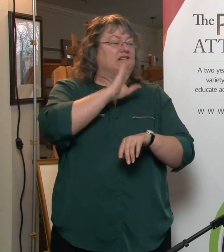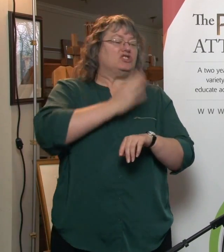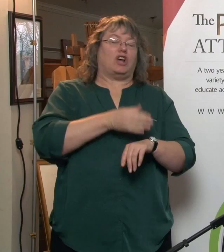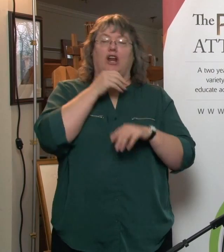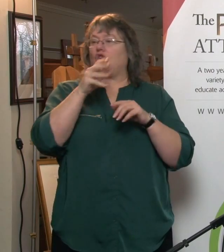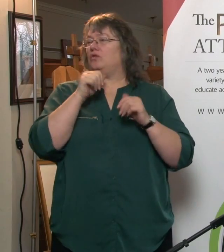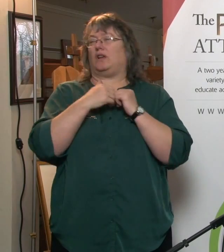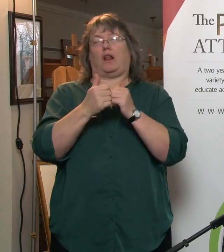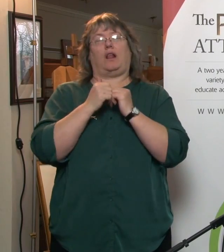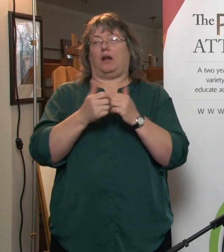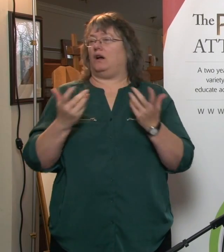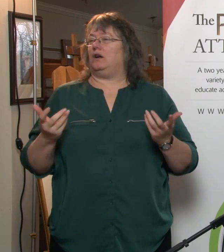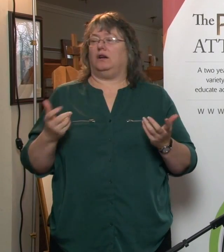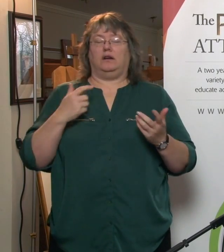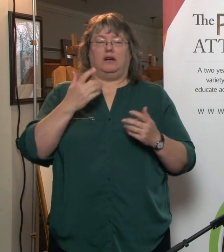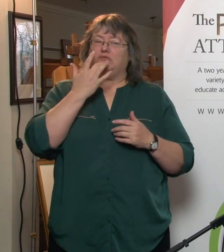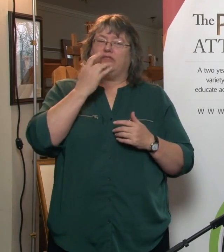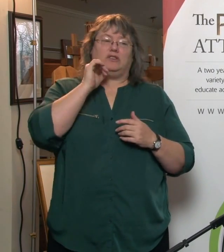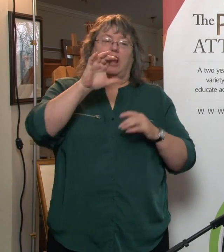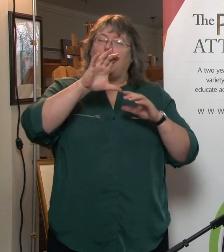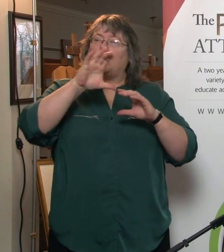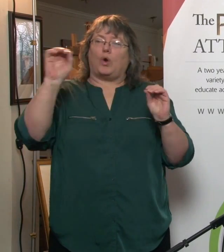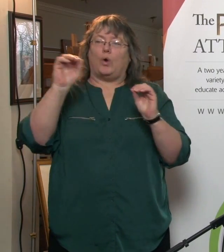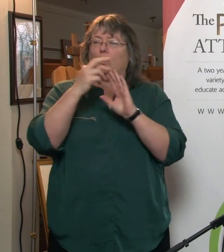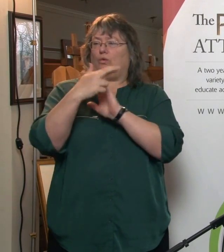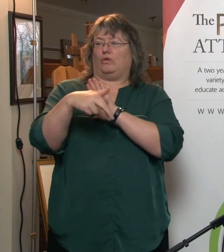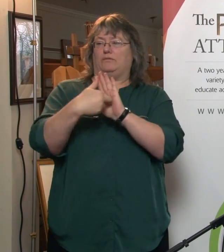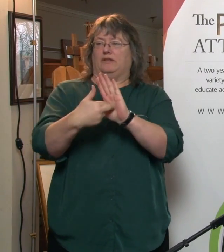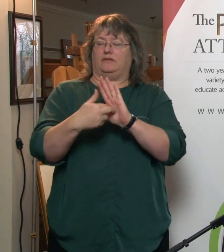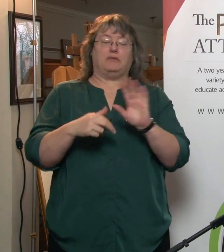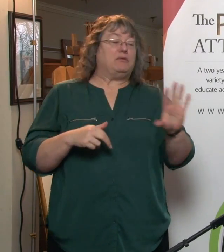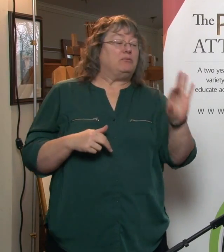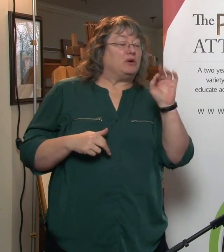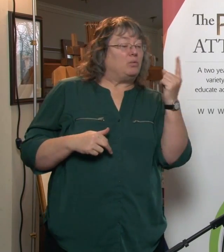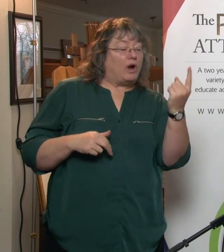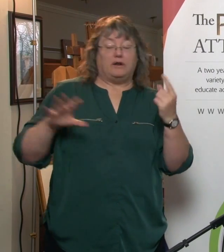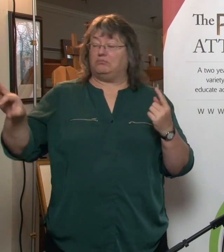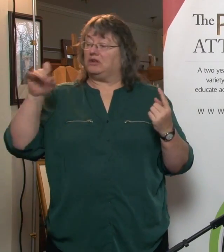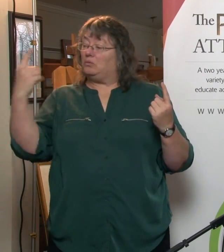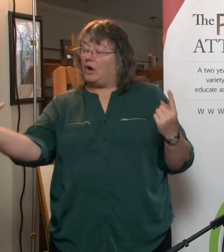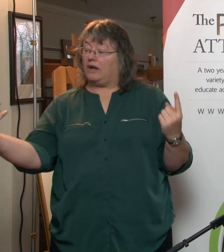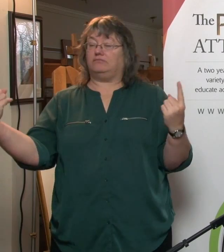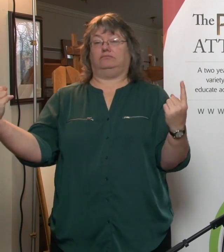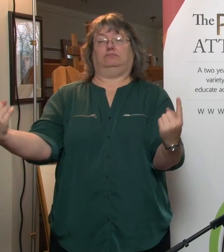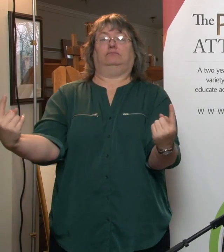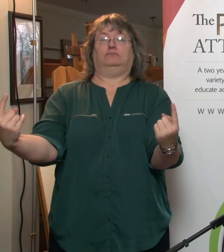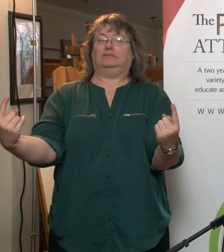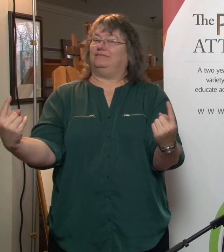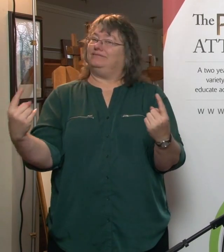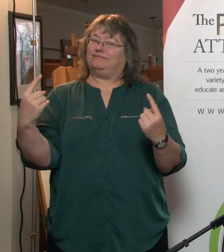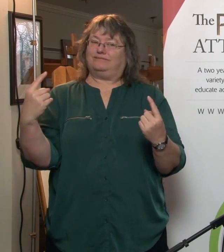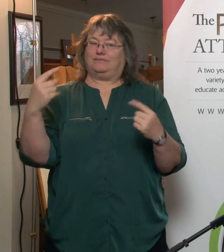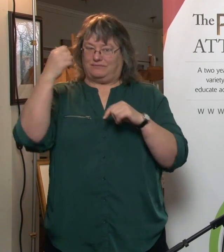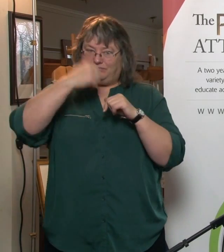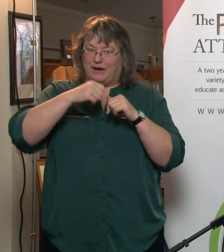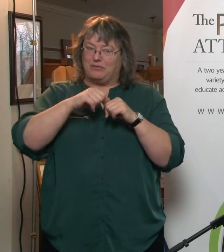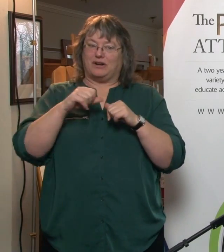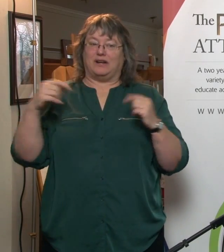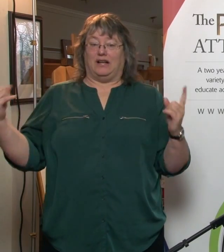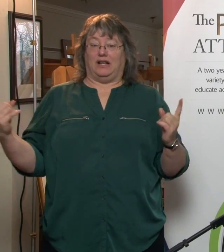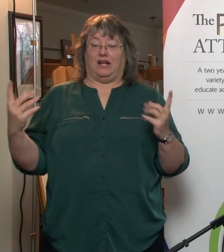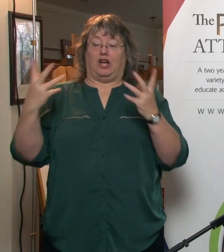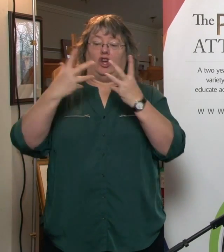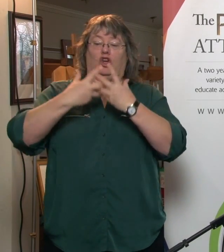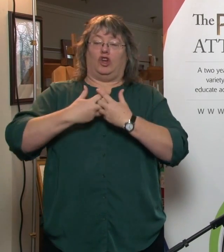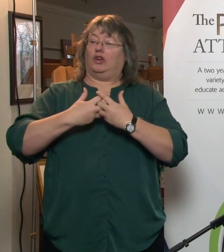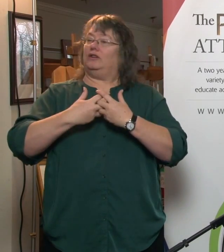great, so they don't want to make them co-attorneys, but they think it looks good if they name one to do one job and one to do the other. Well, remember, these two worlds are not